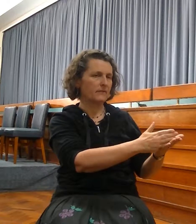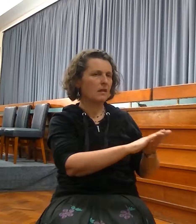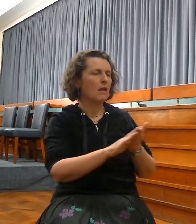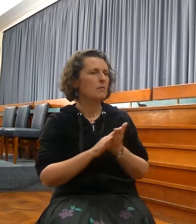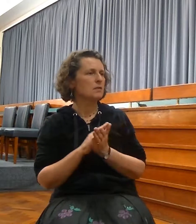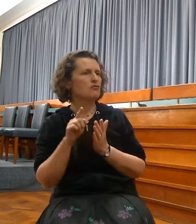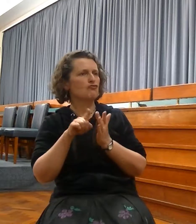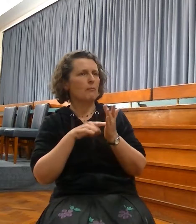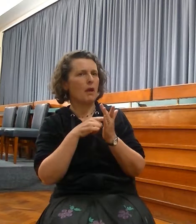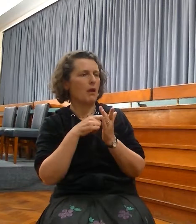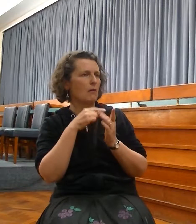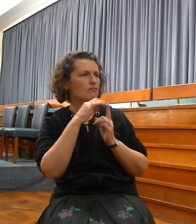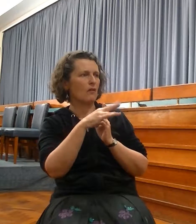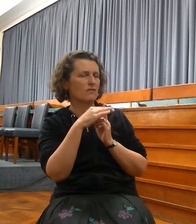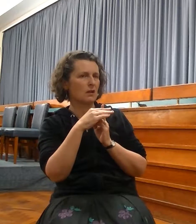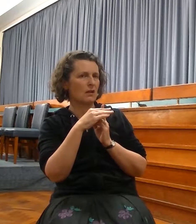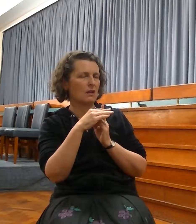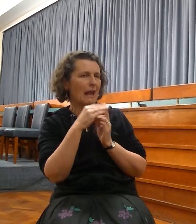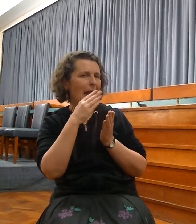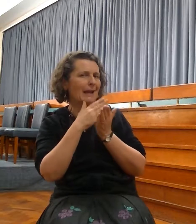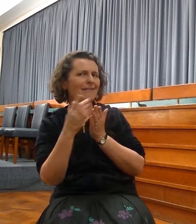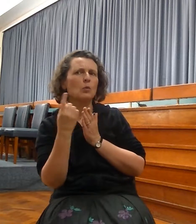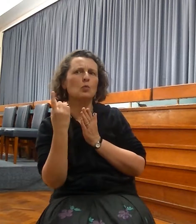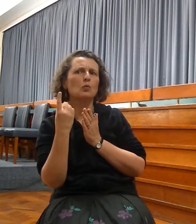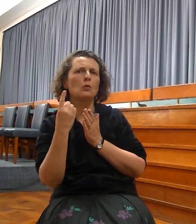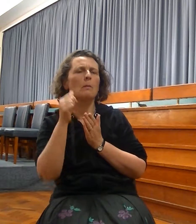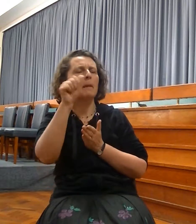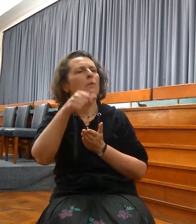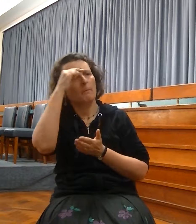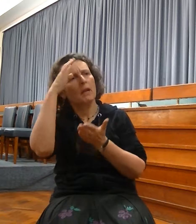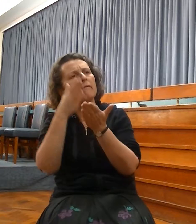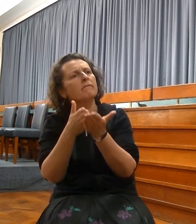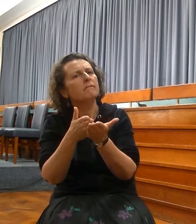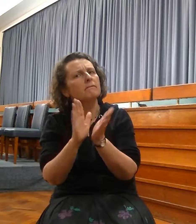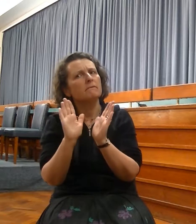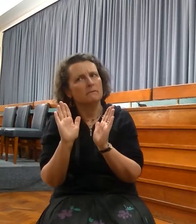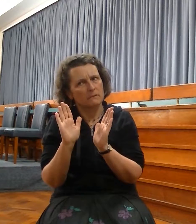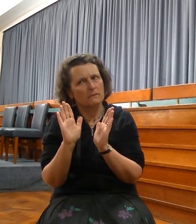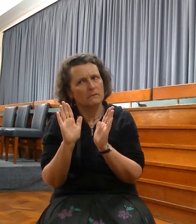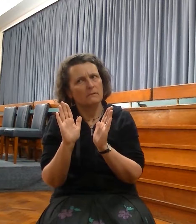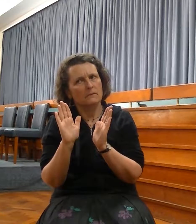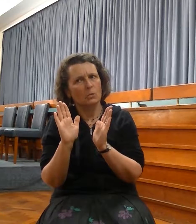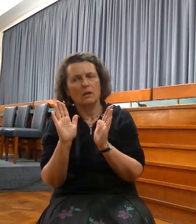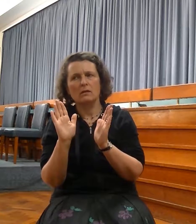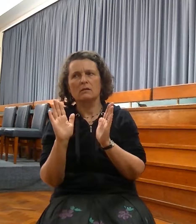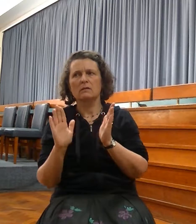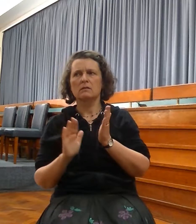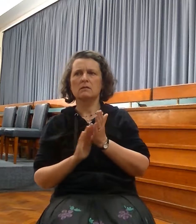But there's only one thing you can make of these words, and that is the coming of Christ. There are two general